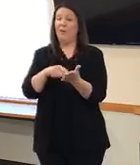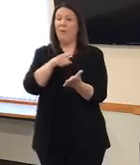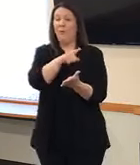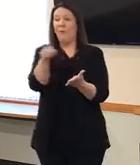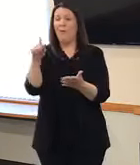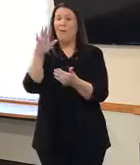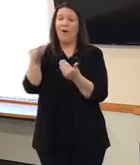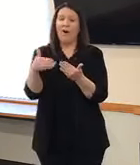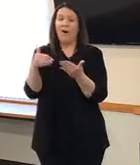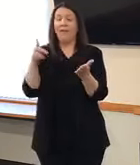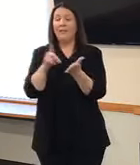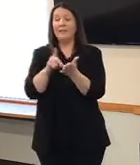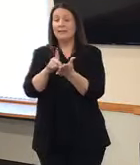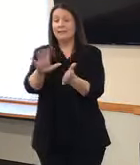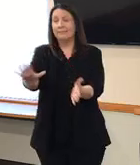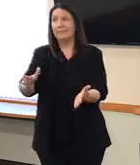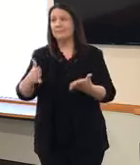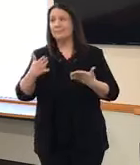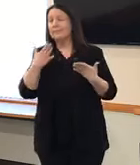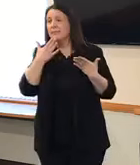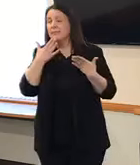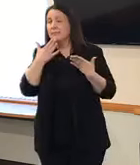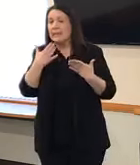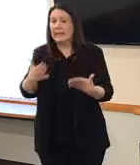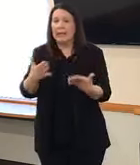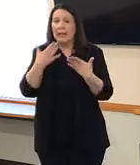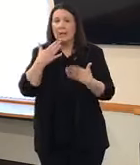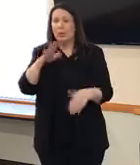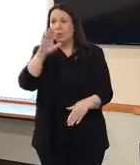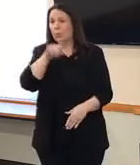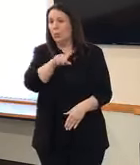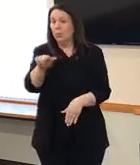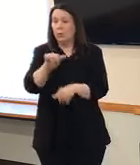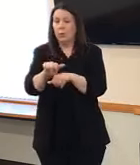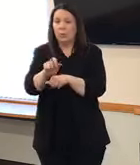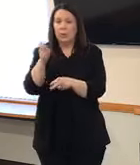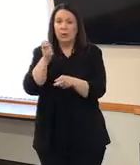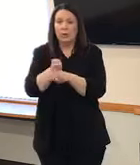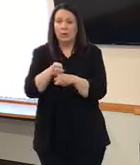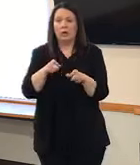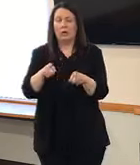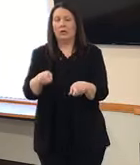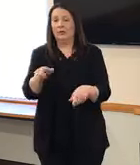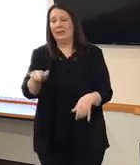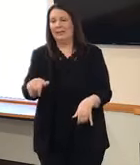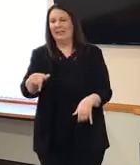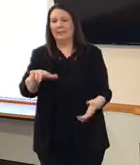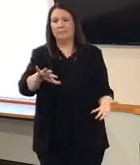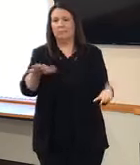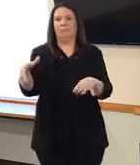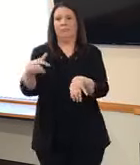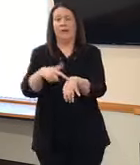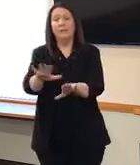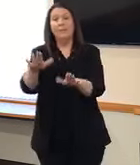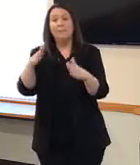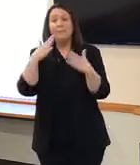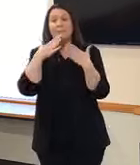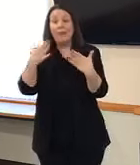providers out there in the community that are working so hard during this difficult time. Thank you very much.